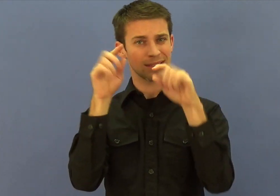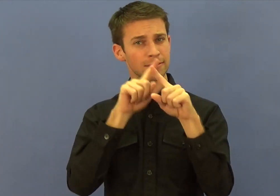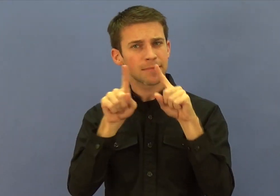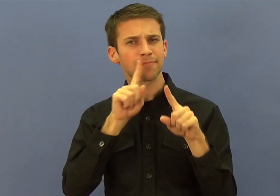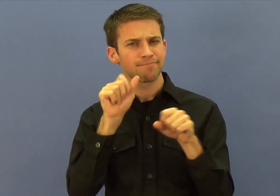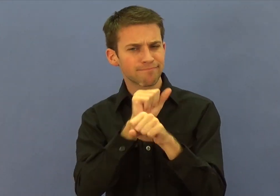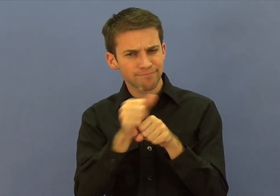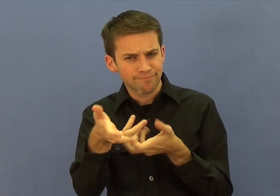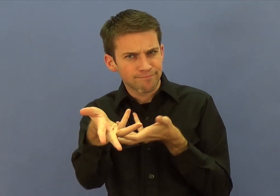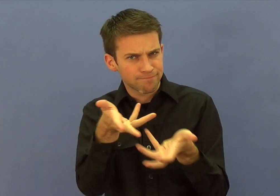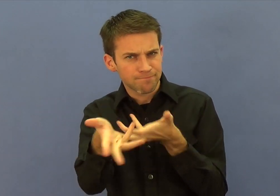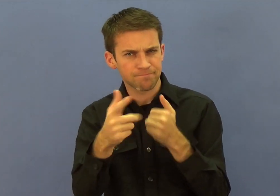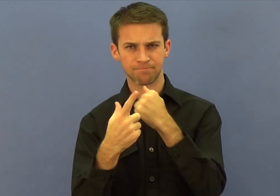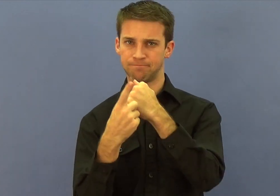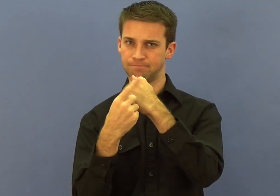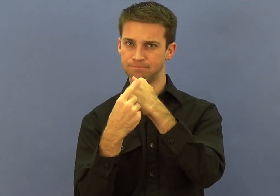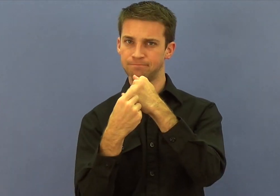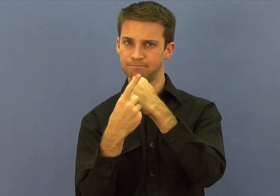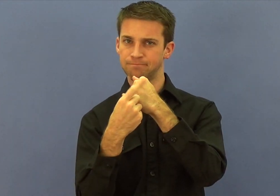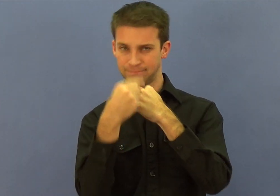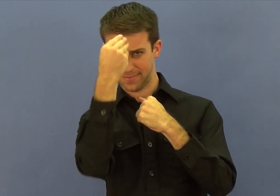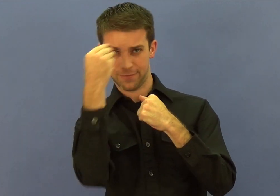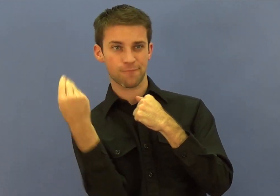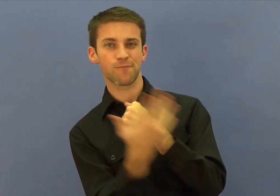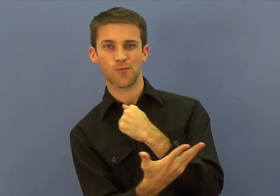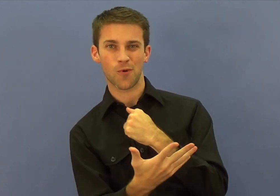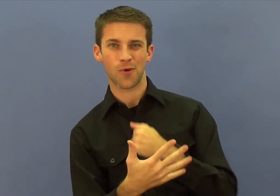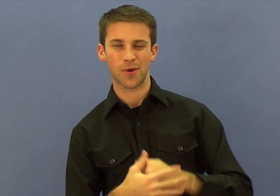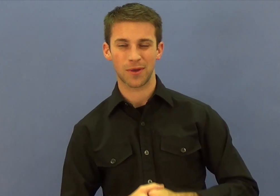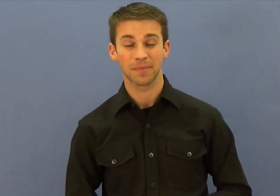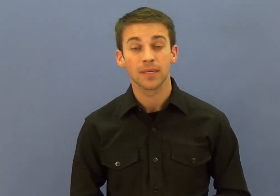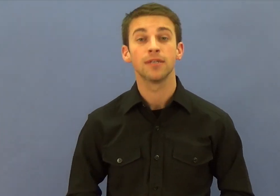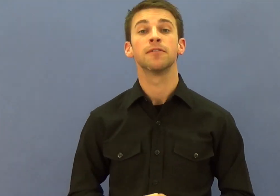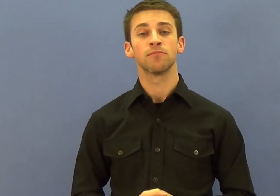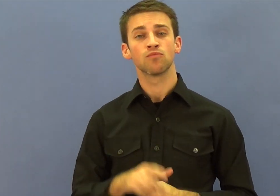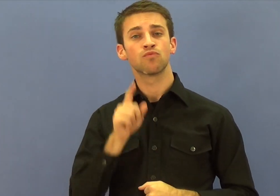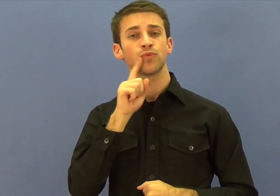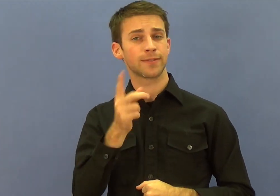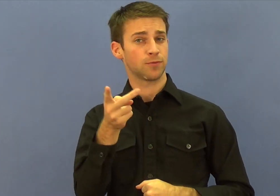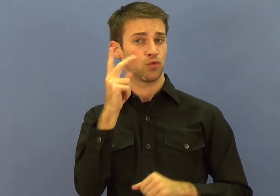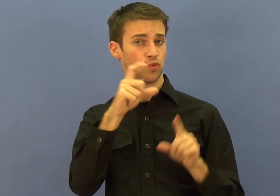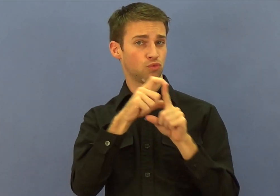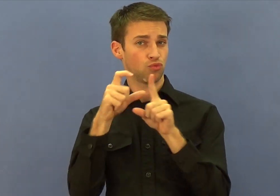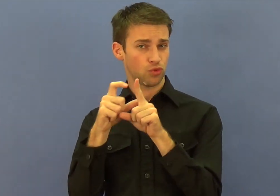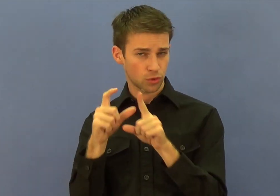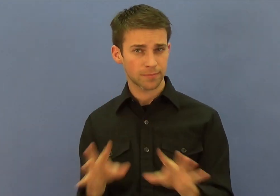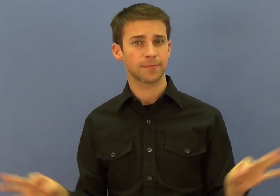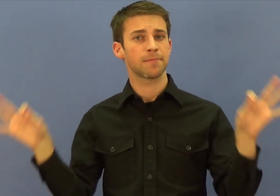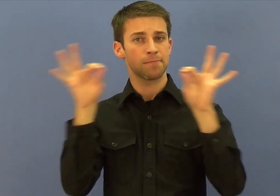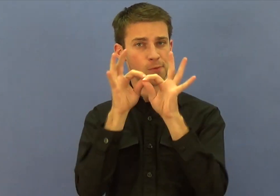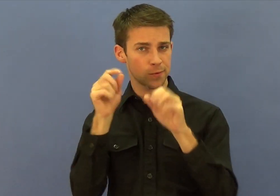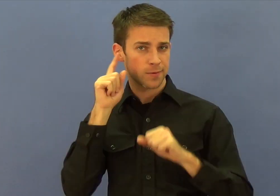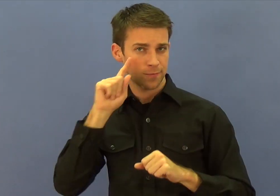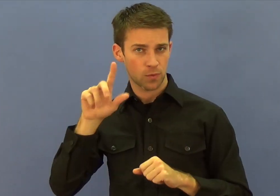That tap shows that I'm engaged in the conversation. It's a way to show that I'm not distracted or waning from the conversation.